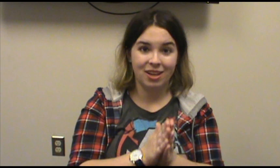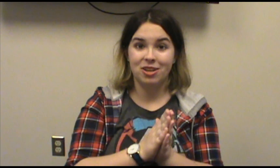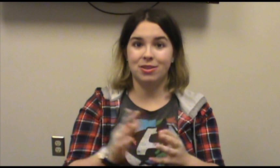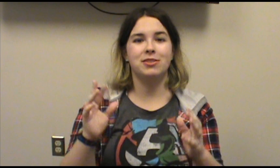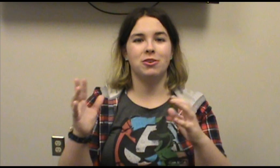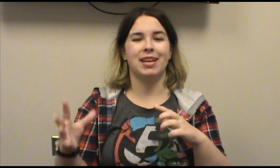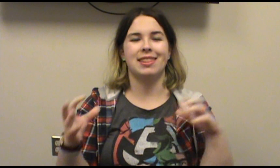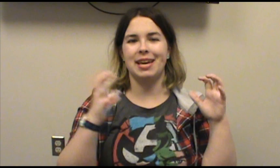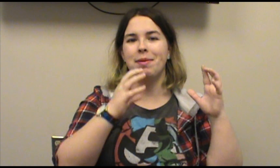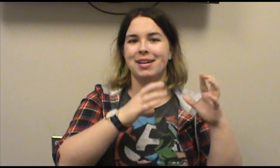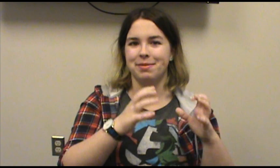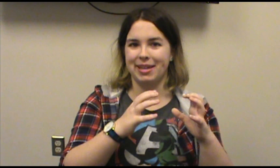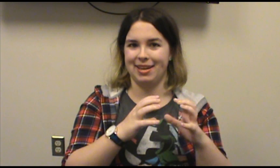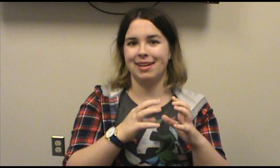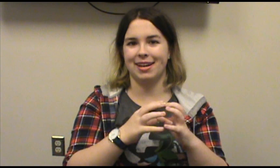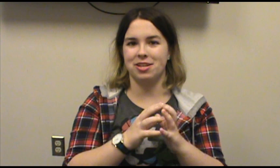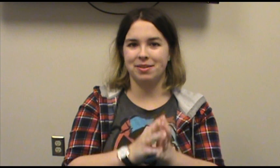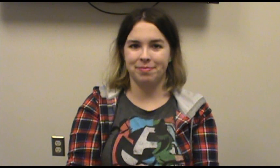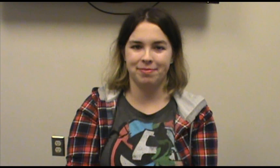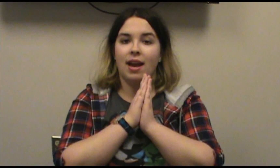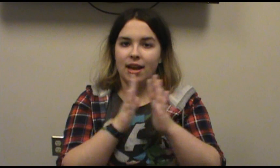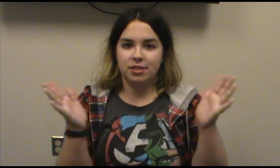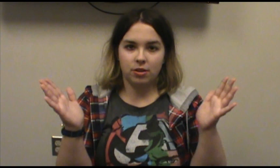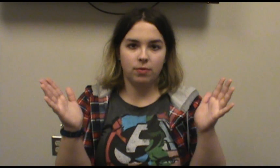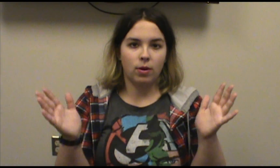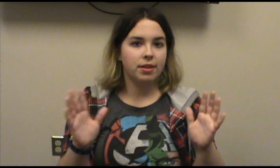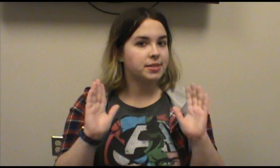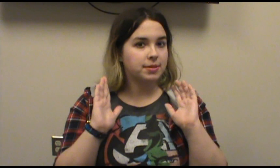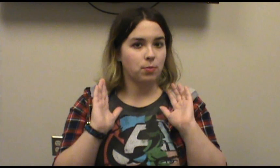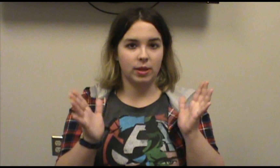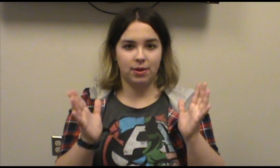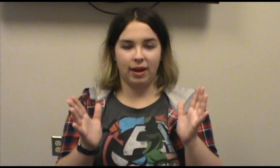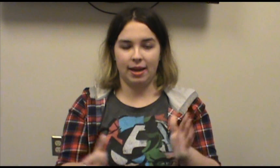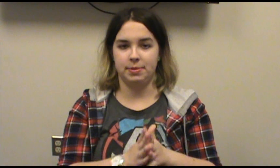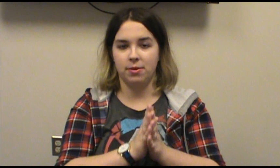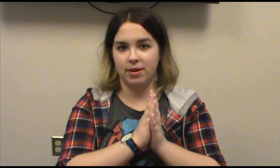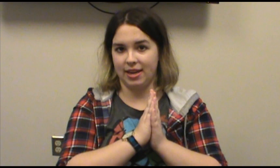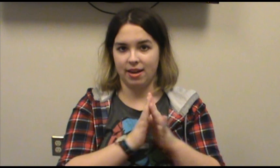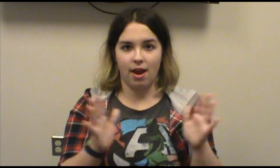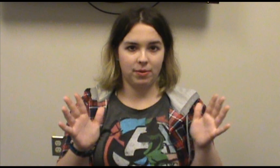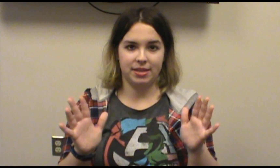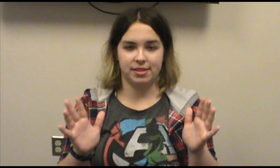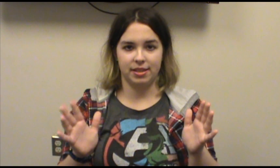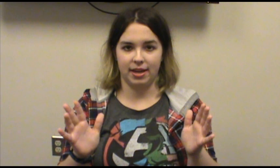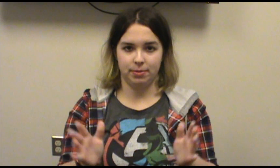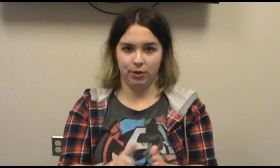So I enjoyed that they managed to make that connection. And just overall, this was a really great episode and I cannot wait to see the next one.